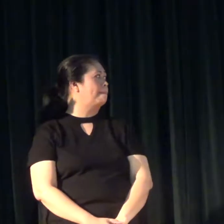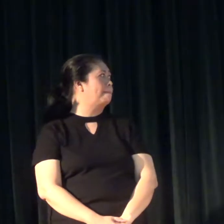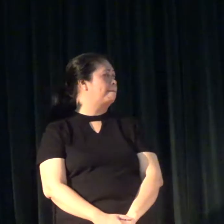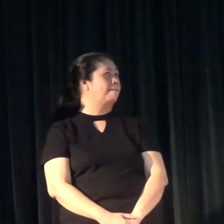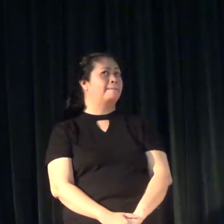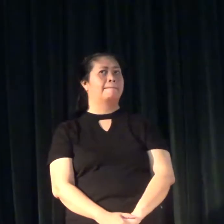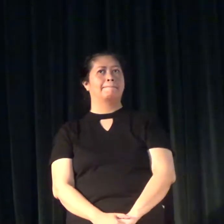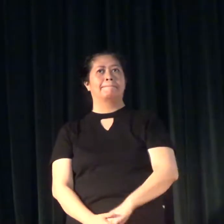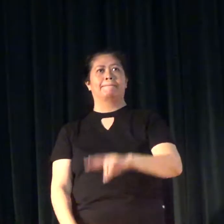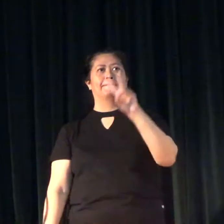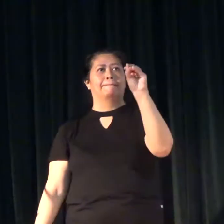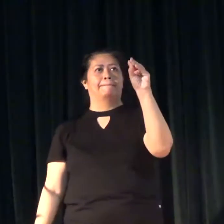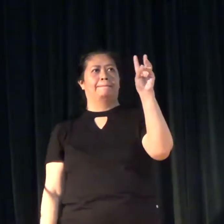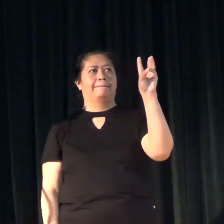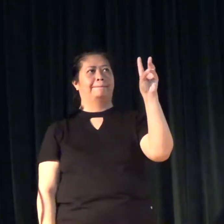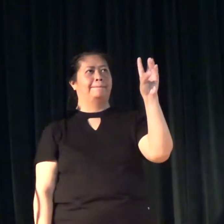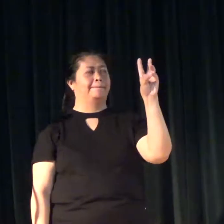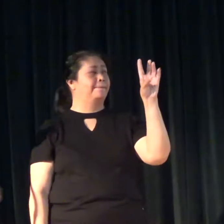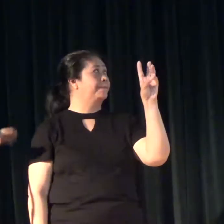In 2016,